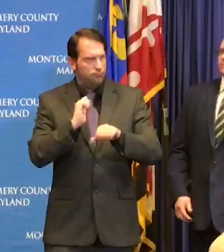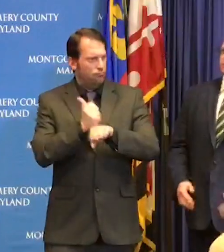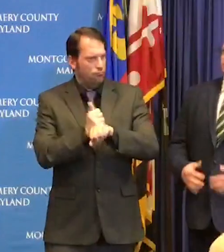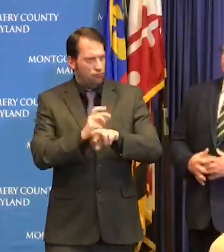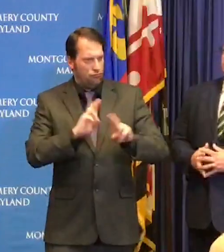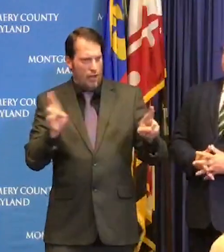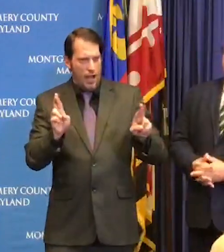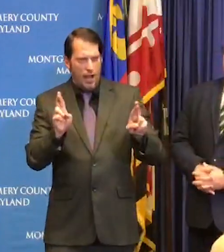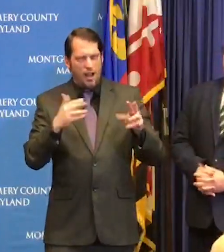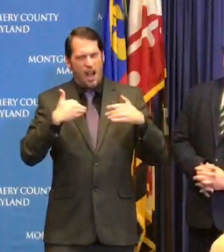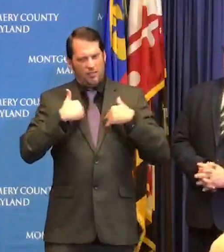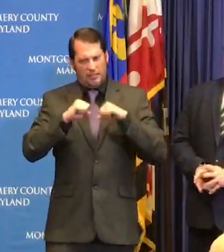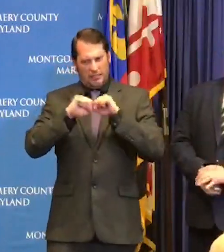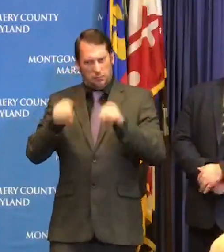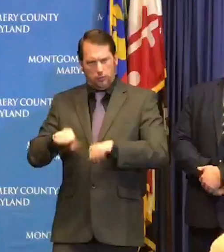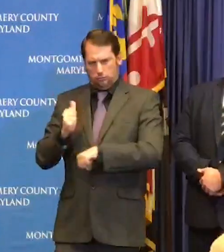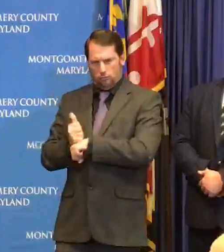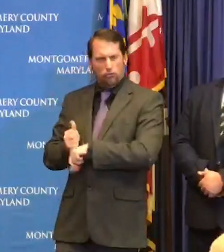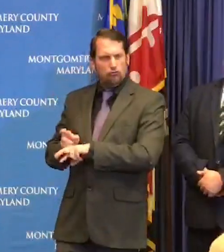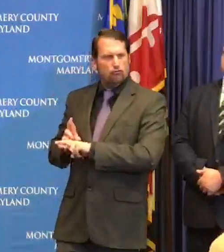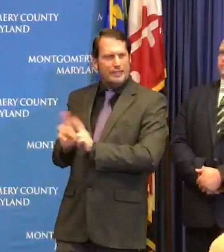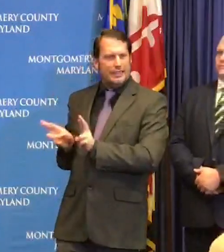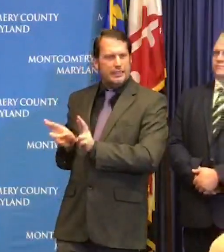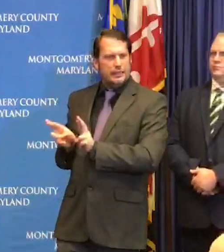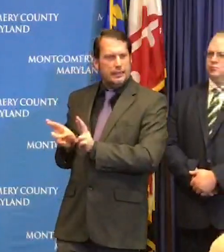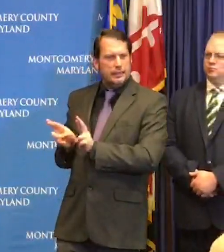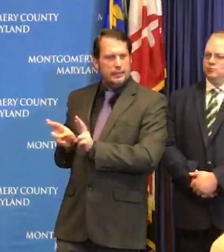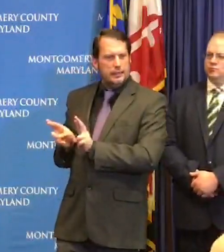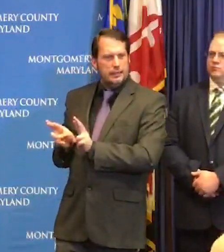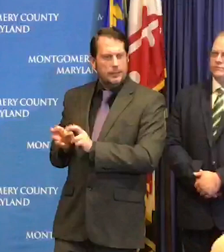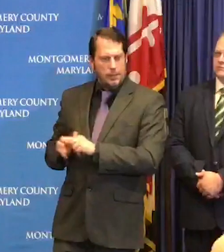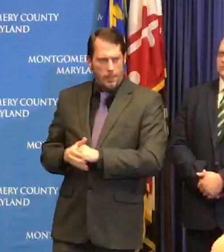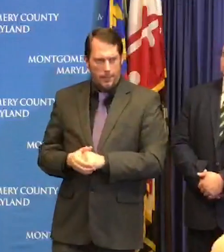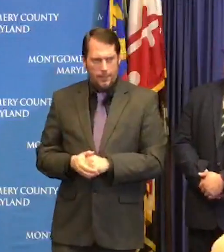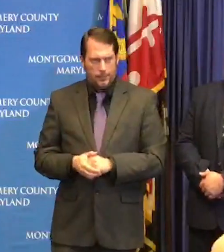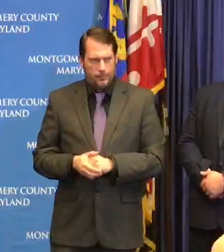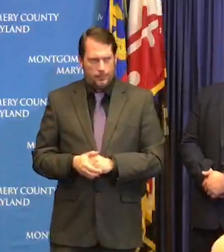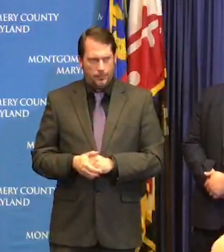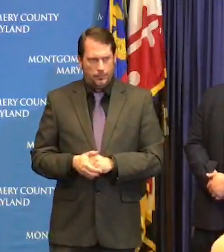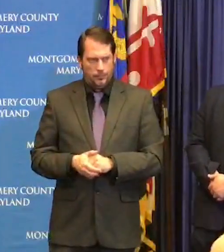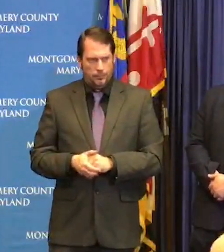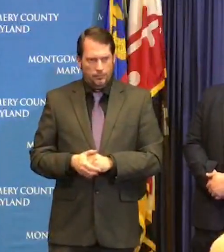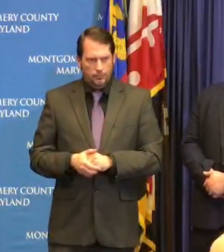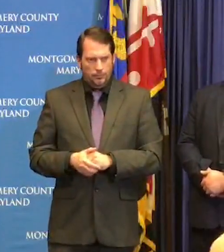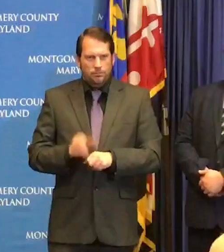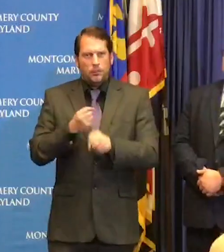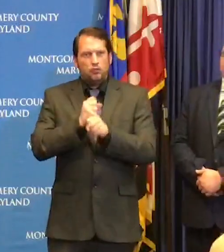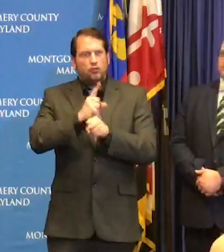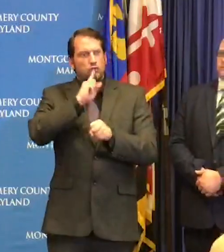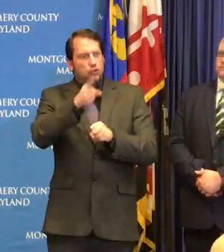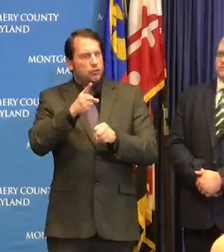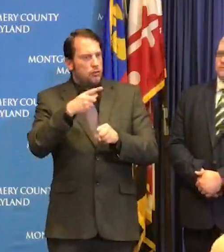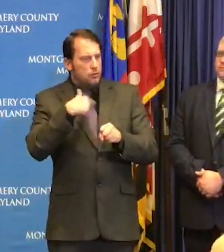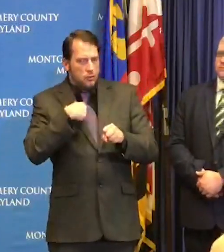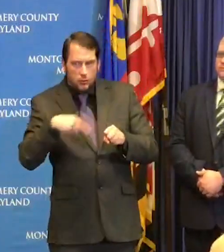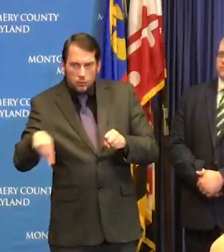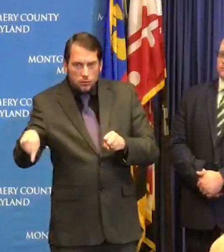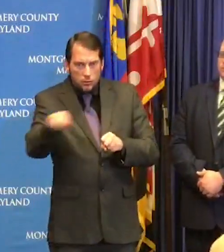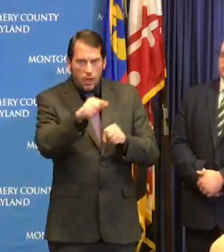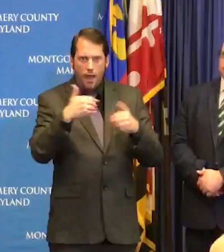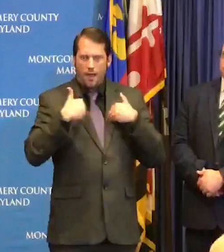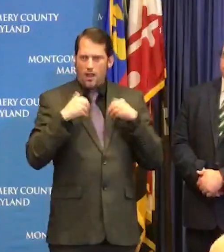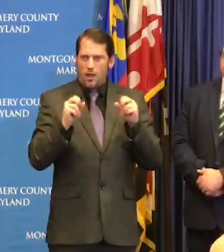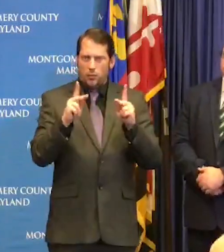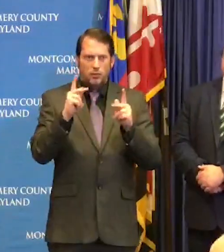emergency rooms making sure that we create opportunities potentially for folks to expand the testing network providing